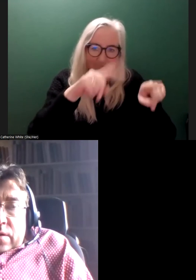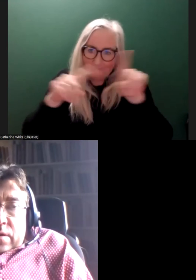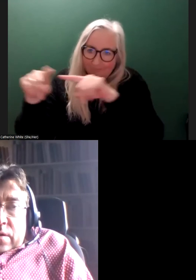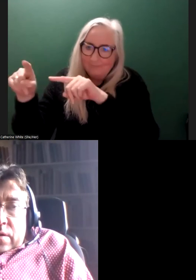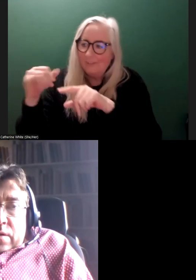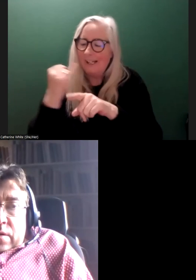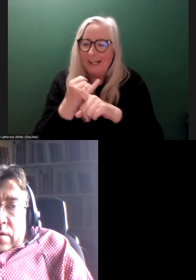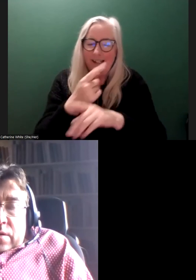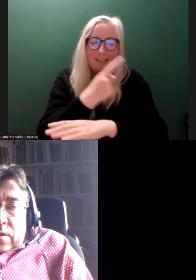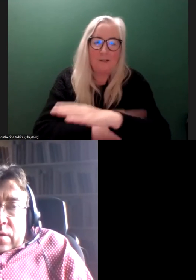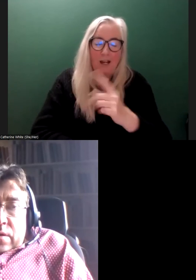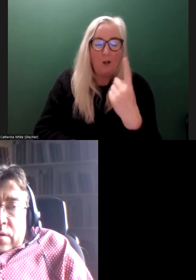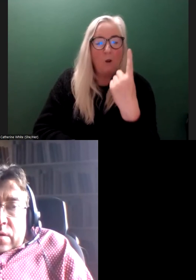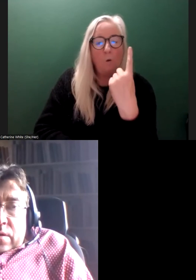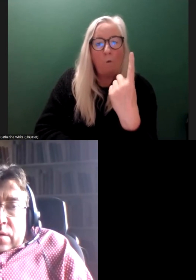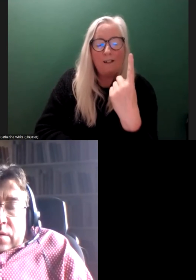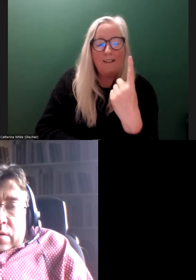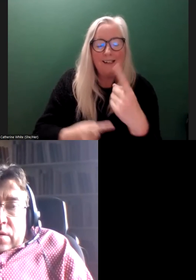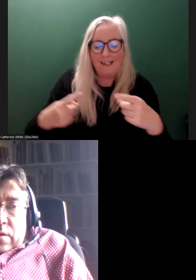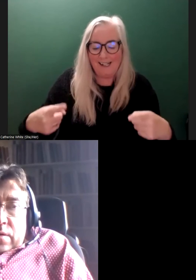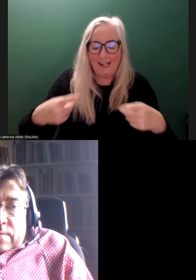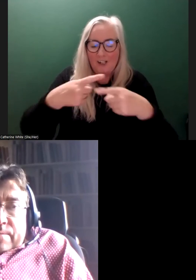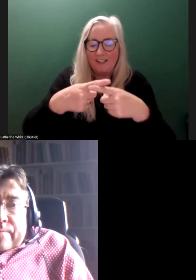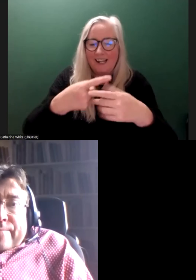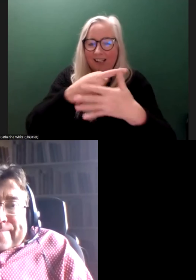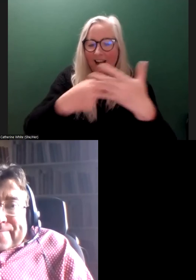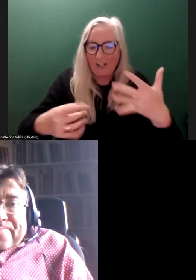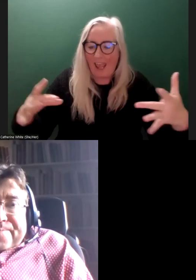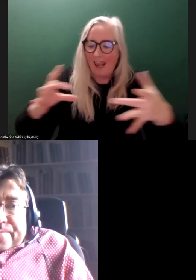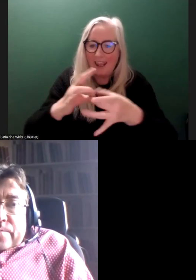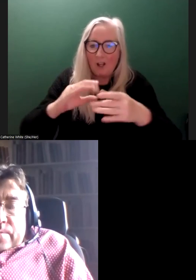is the one point of intersectionality that could link us all.